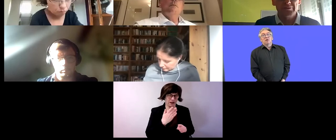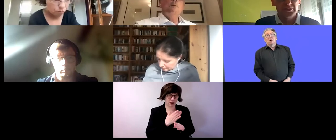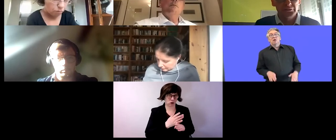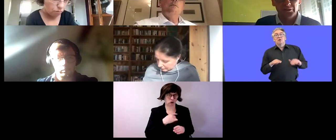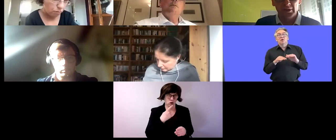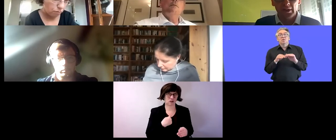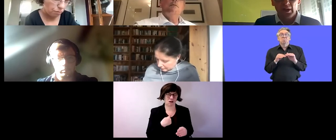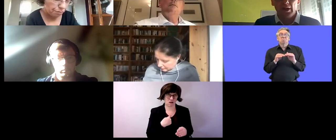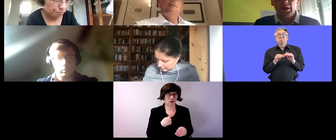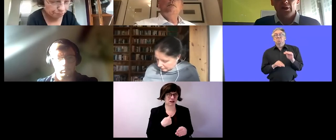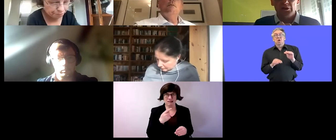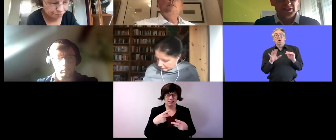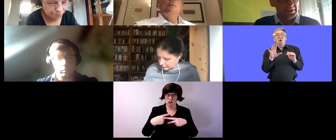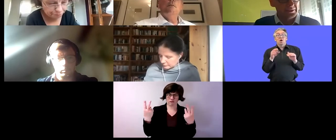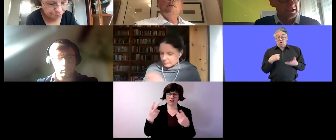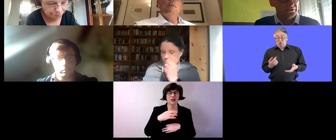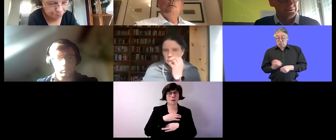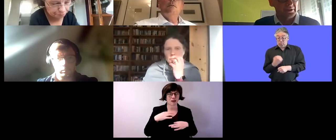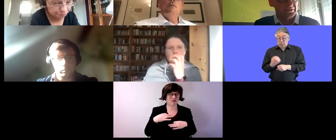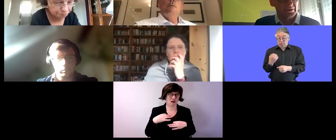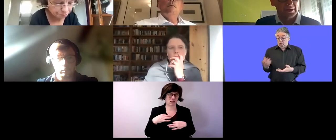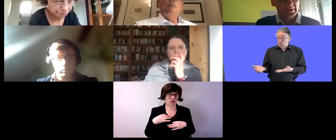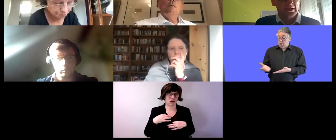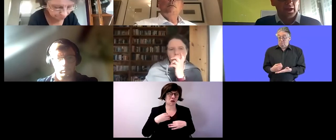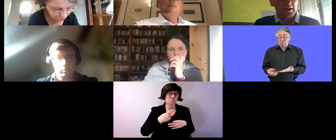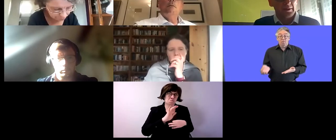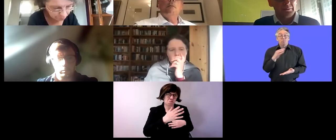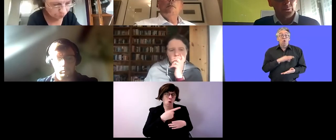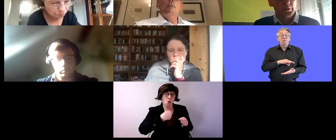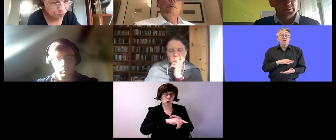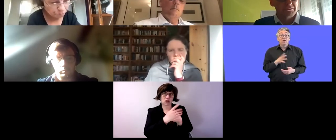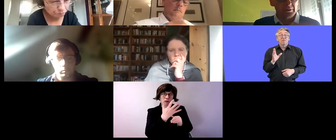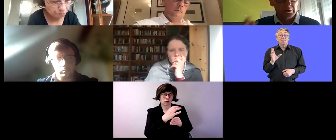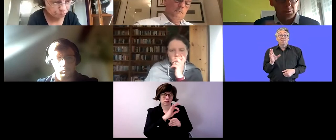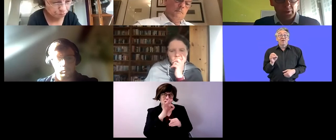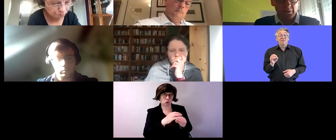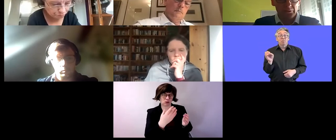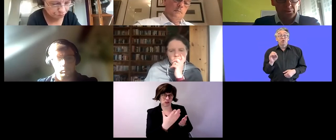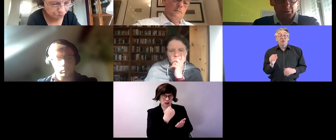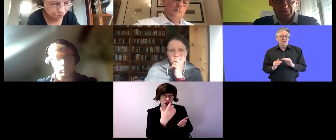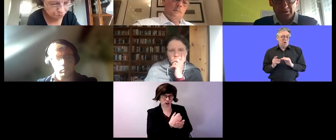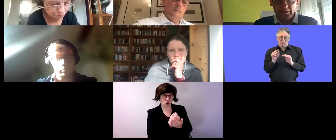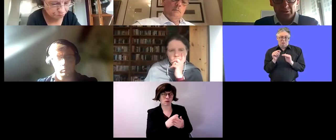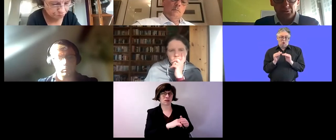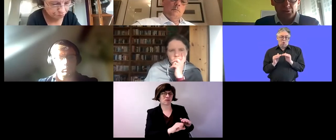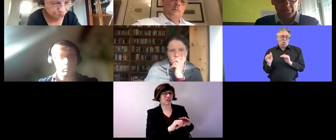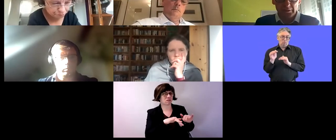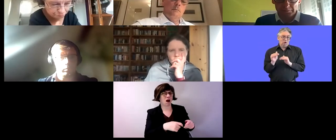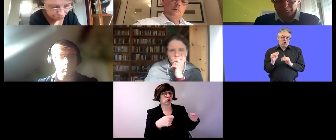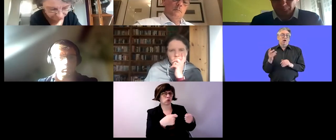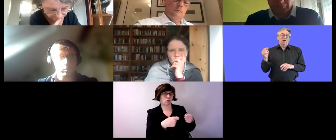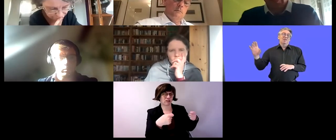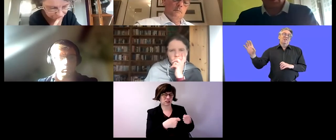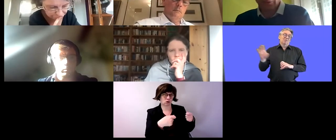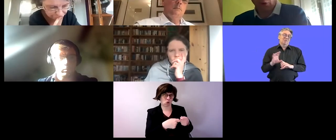uh revenues uh are generated by subsidies um when you have a 100 percent uh turnover